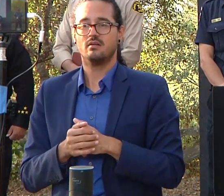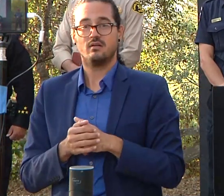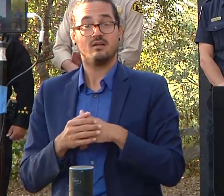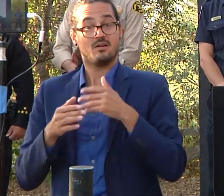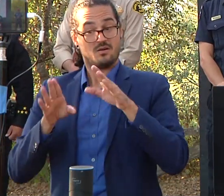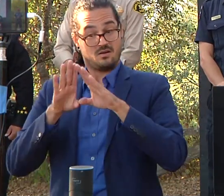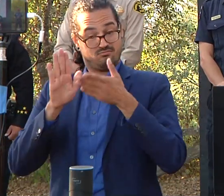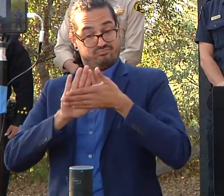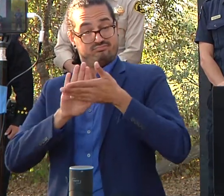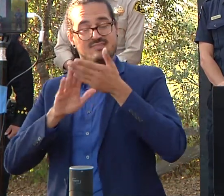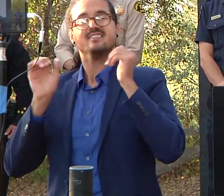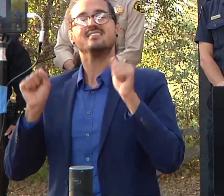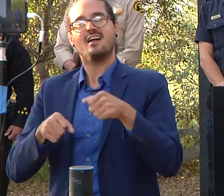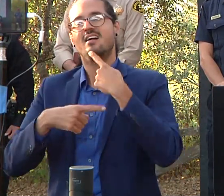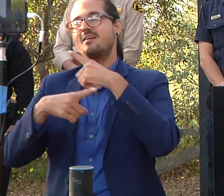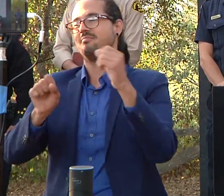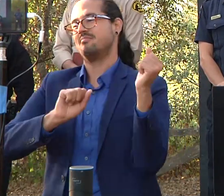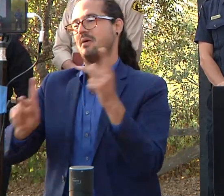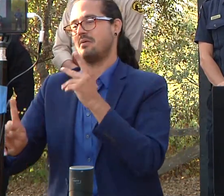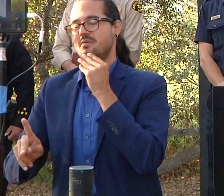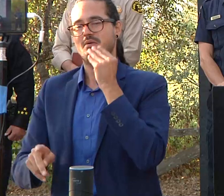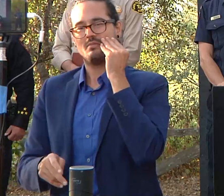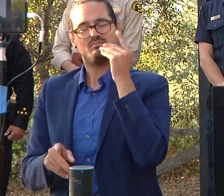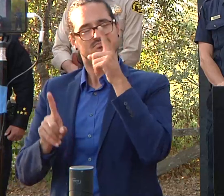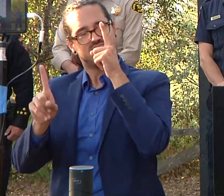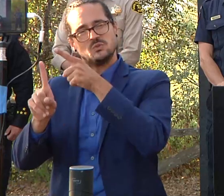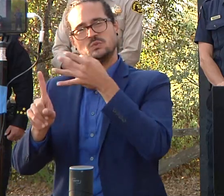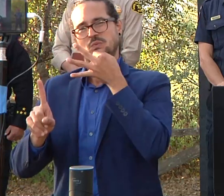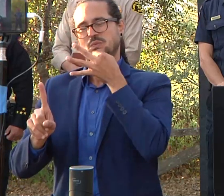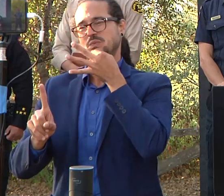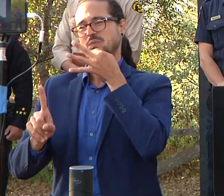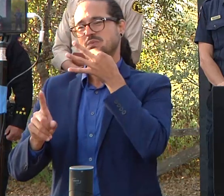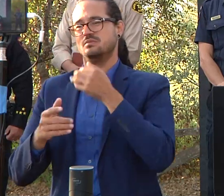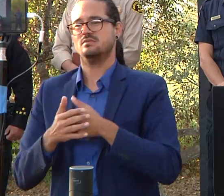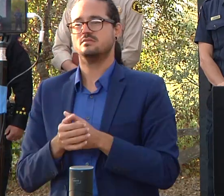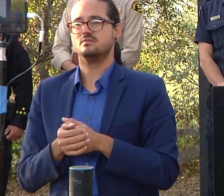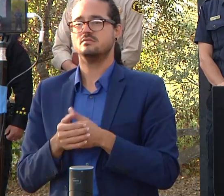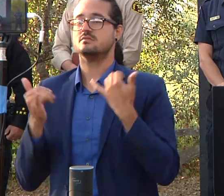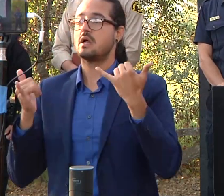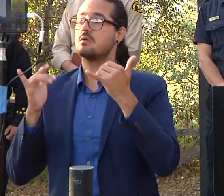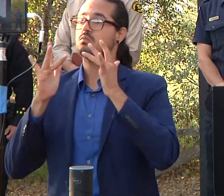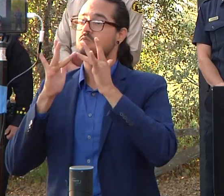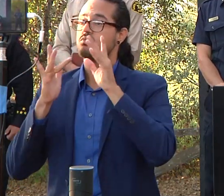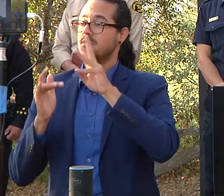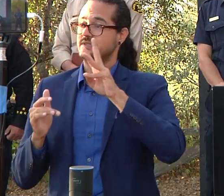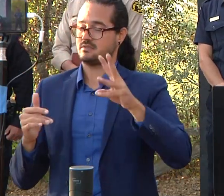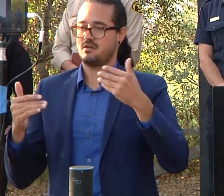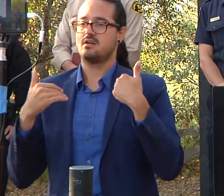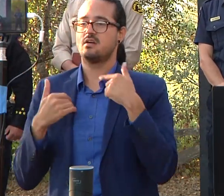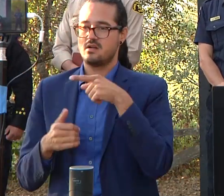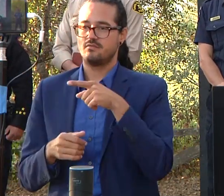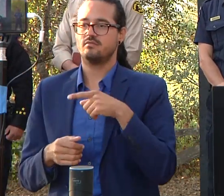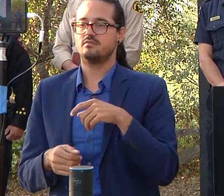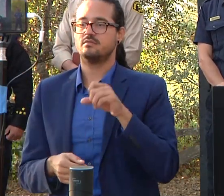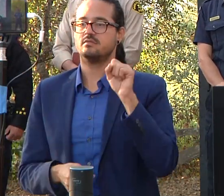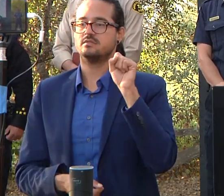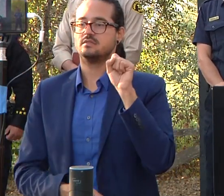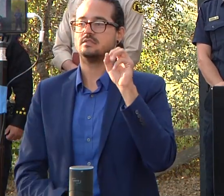repopulation area that website that you can go to or the link you can go to is smco